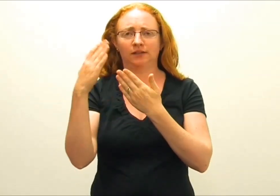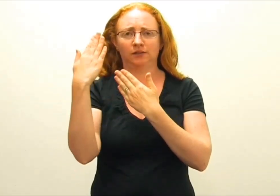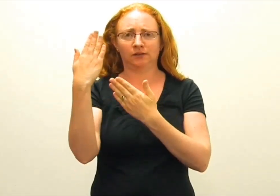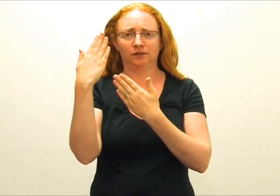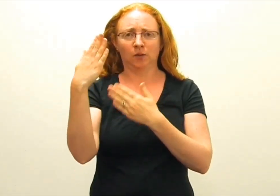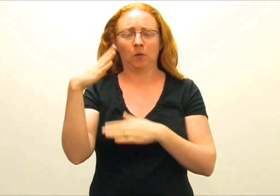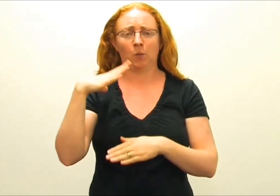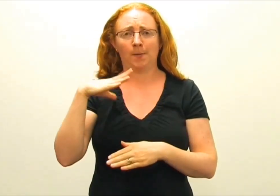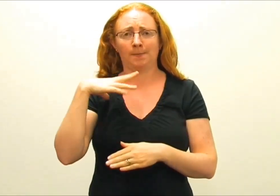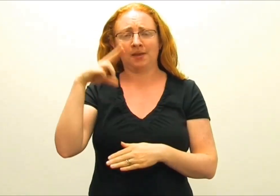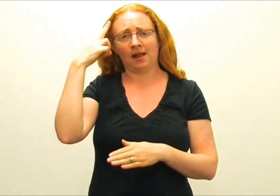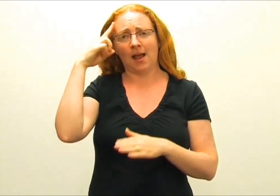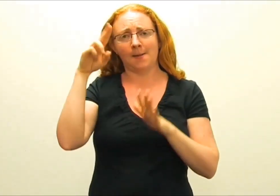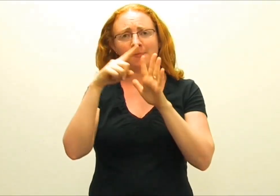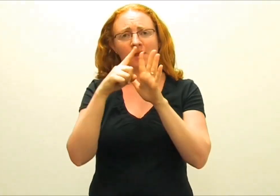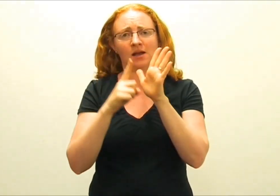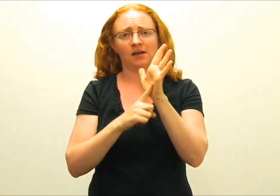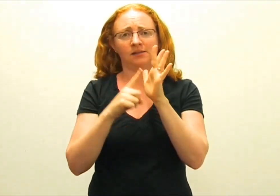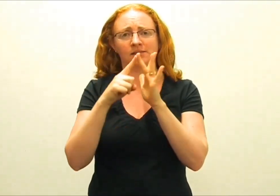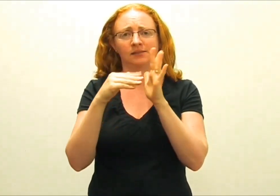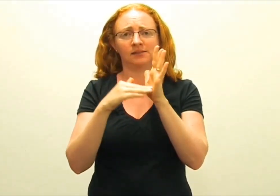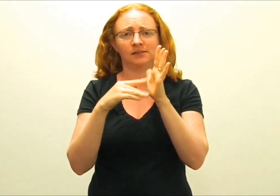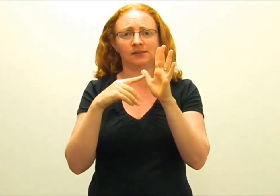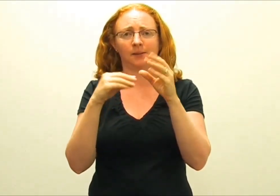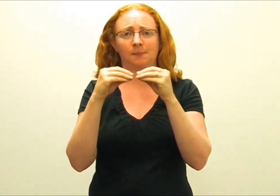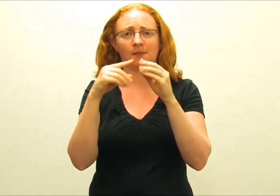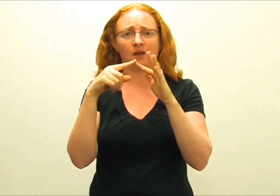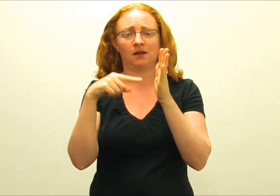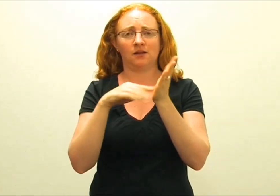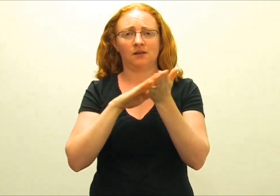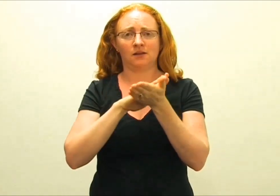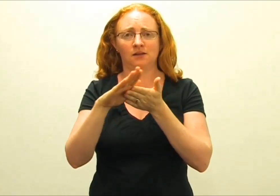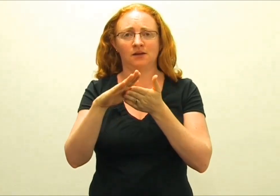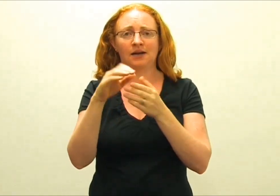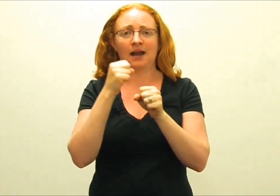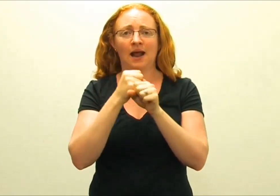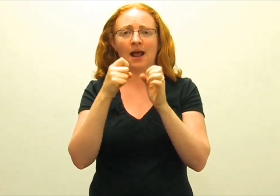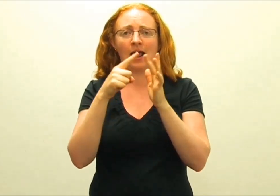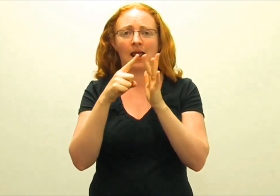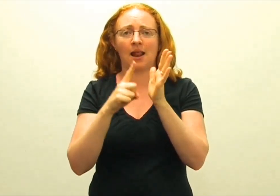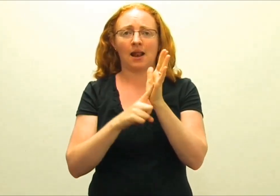So another writer's lecture is by a woman named Elizabeth Gilbert.